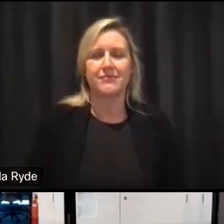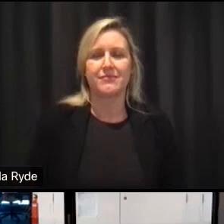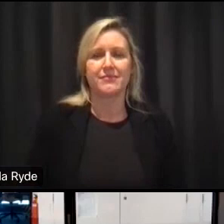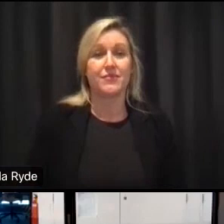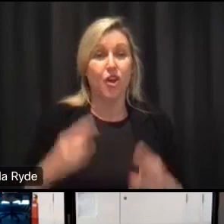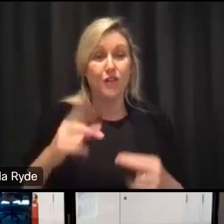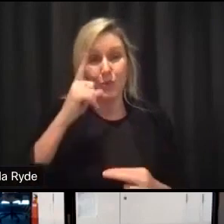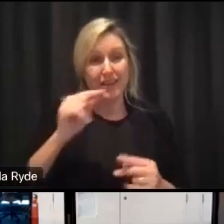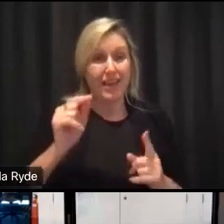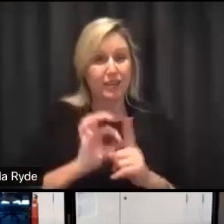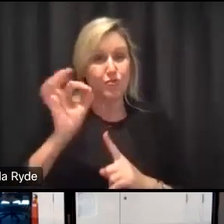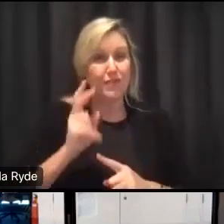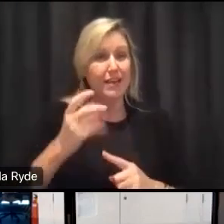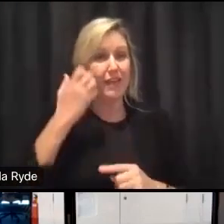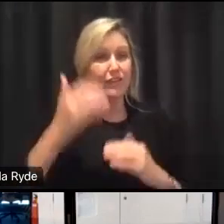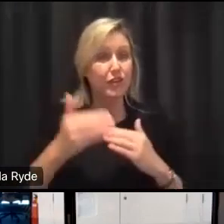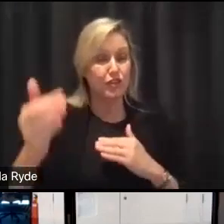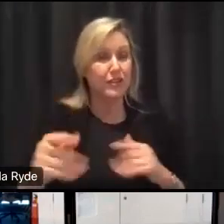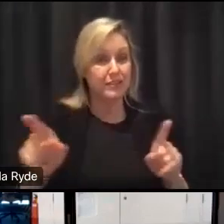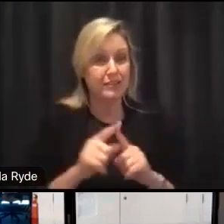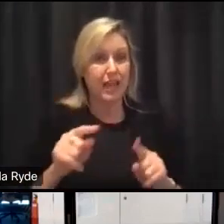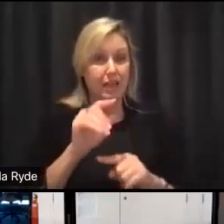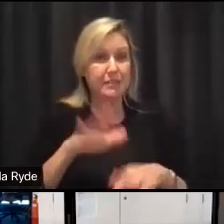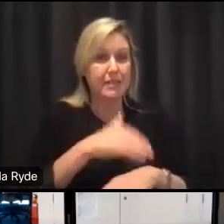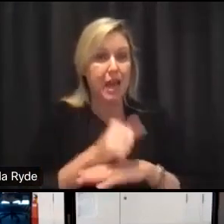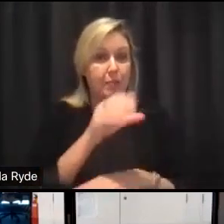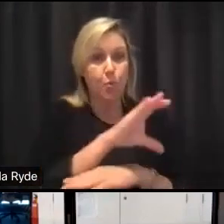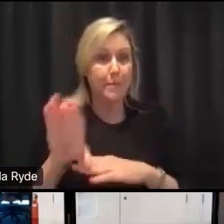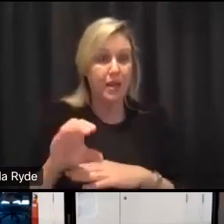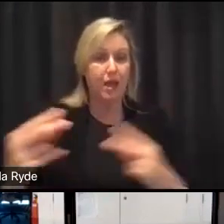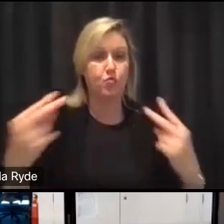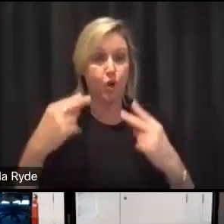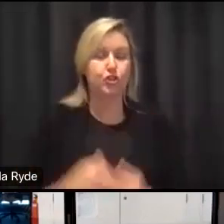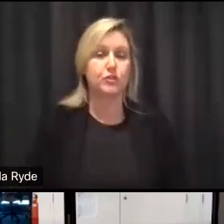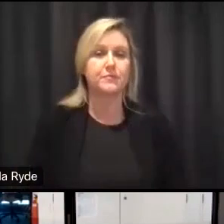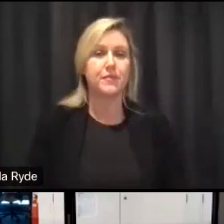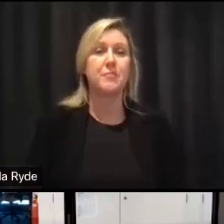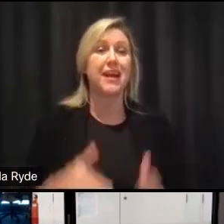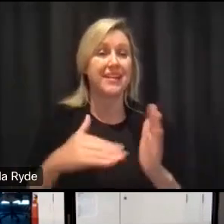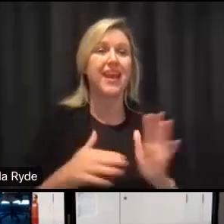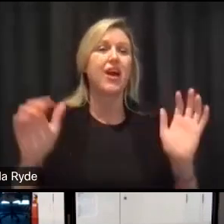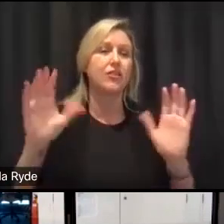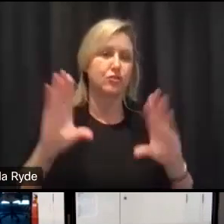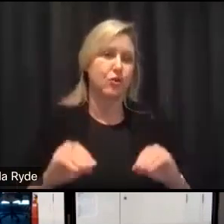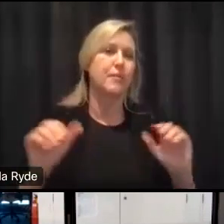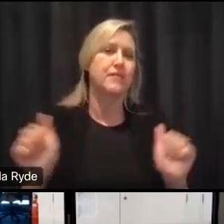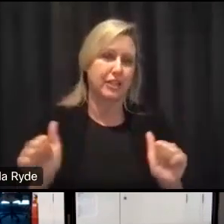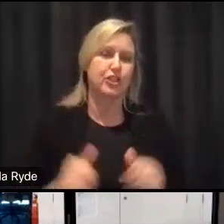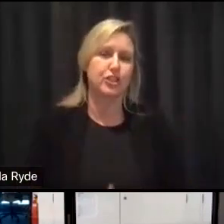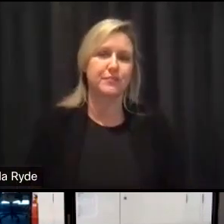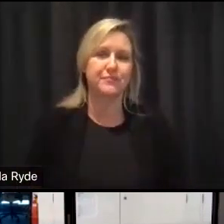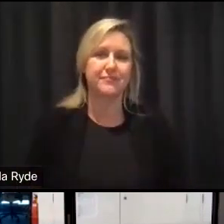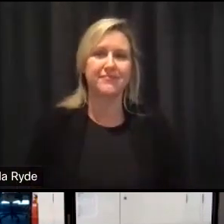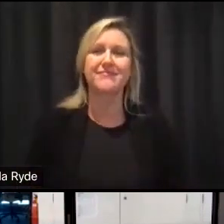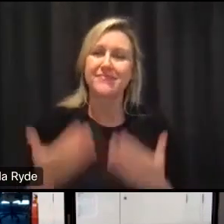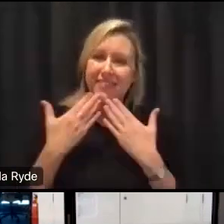more things like this in the future um but for now i will uh let everyone go um uh yes but